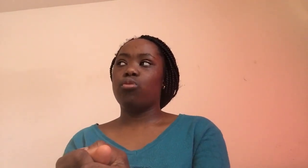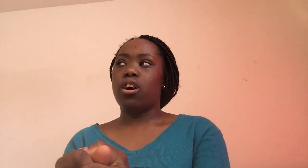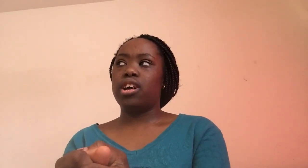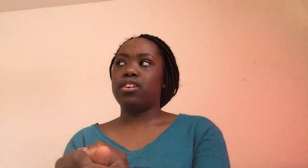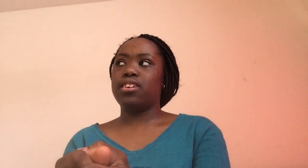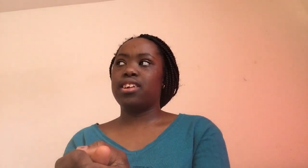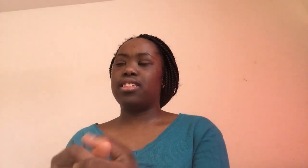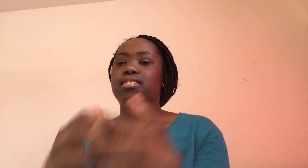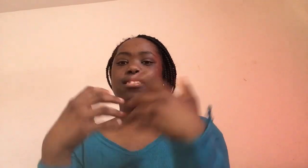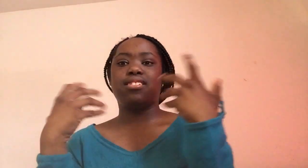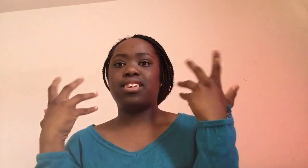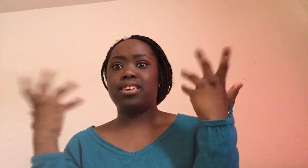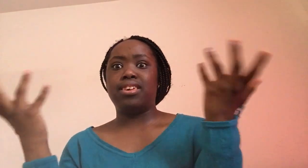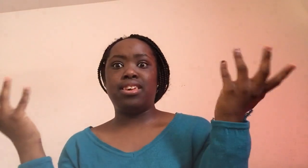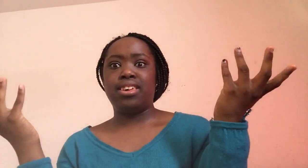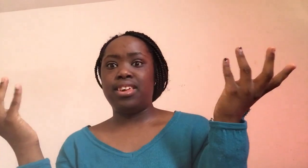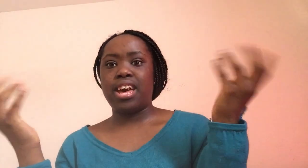watch. Yeah.